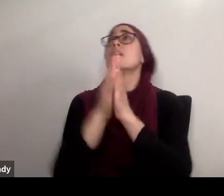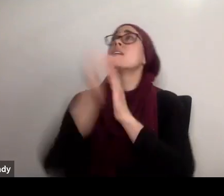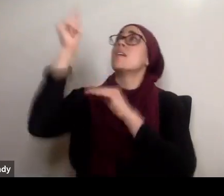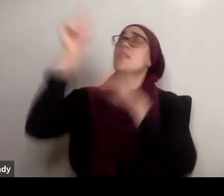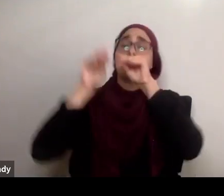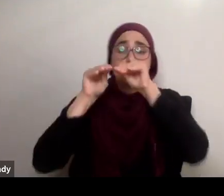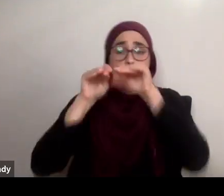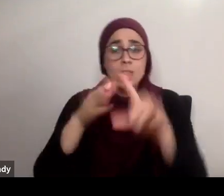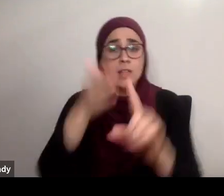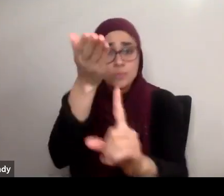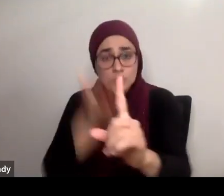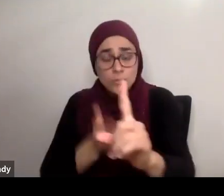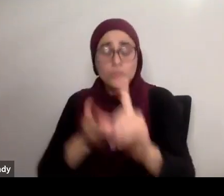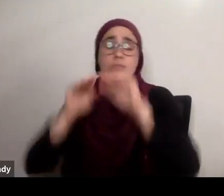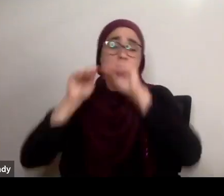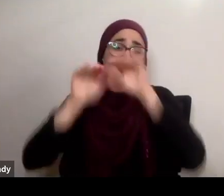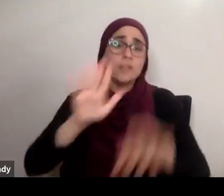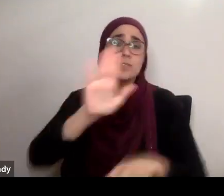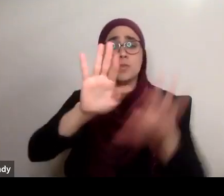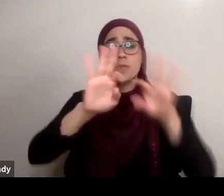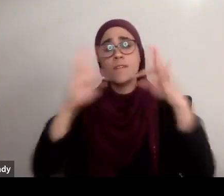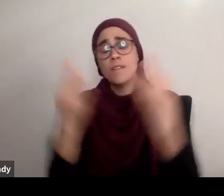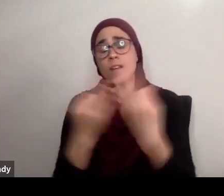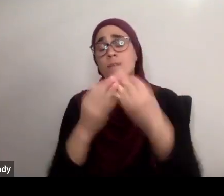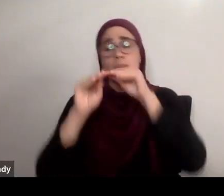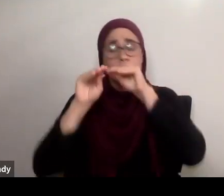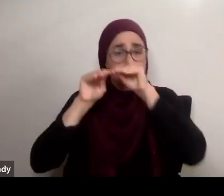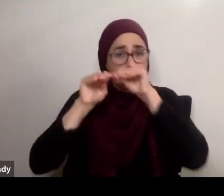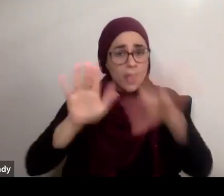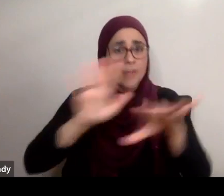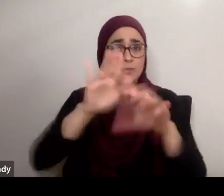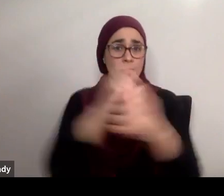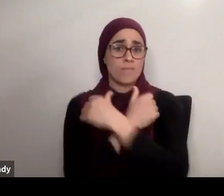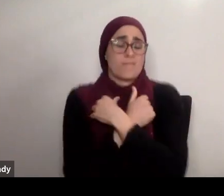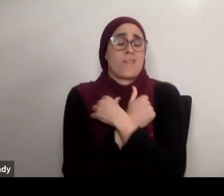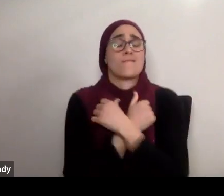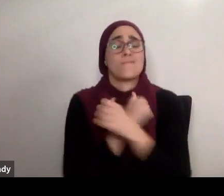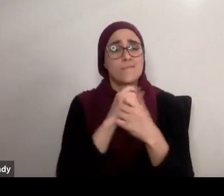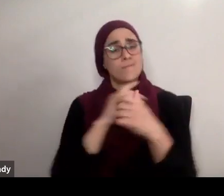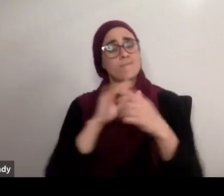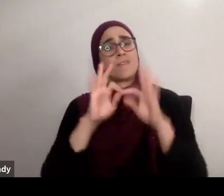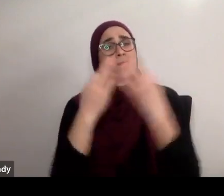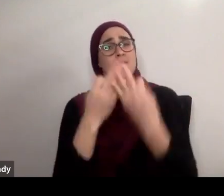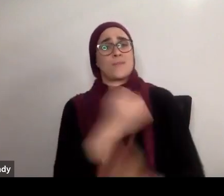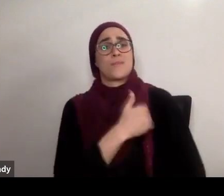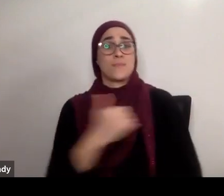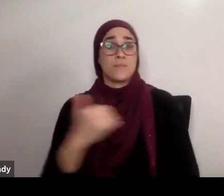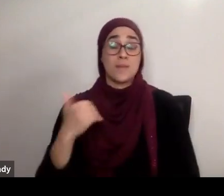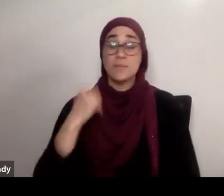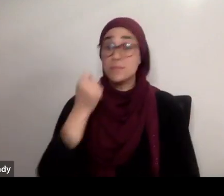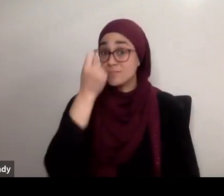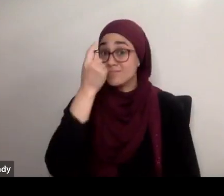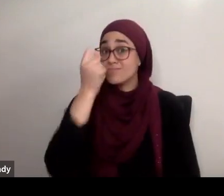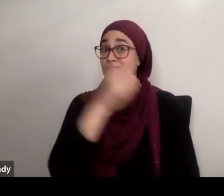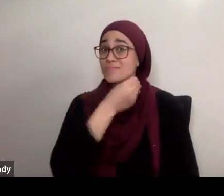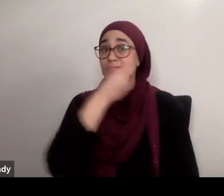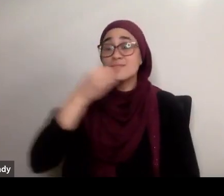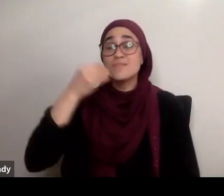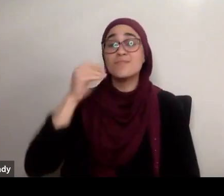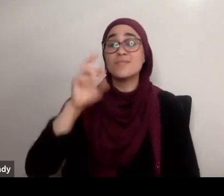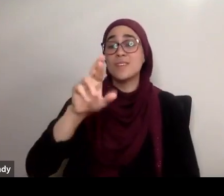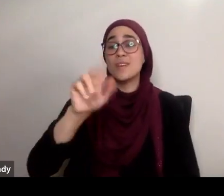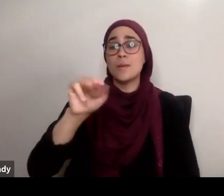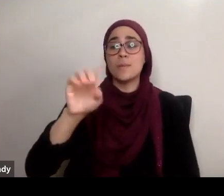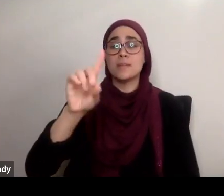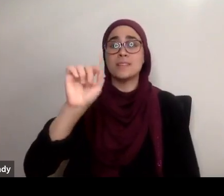sincere, Rabb, ameen, ameen. With Ramadan drawn closer and closer by day, it's beautiful that we're studying the Qur